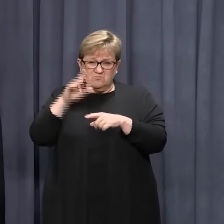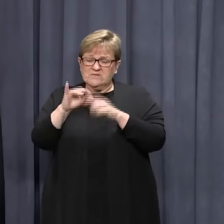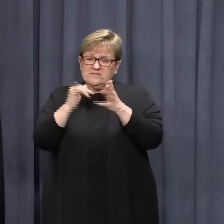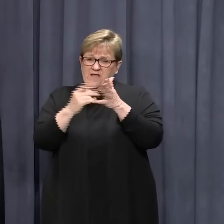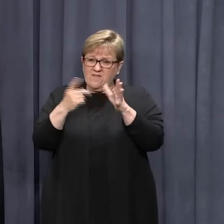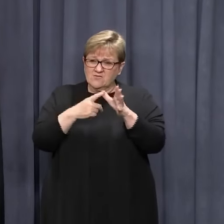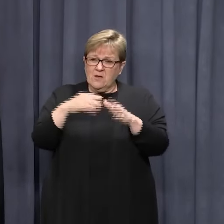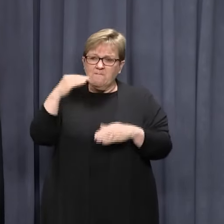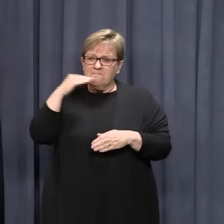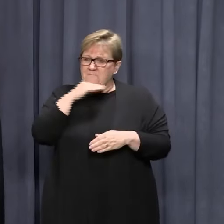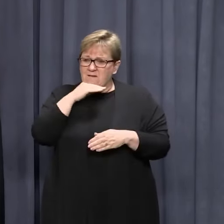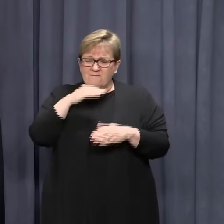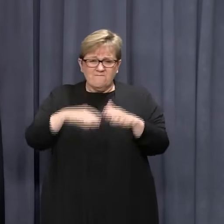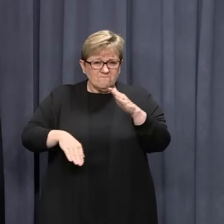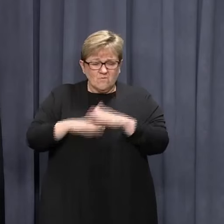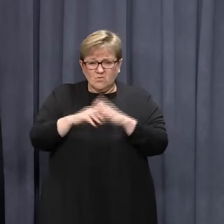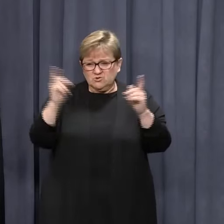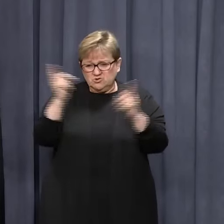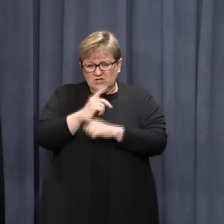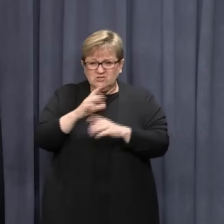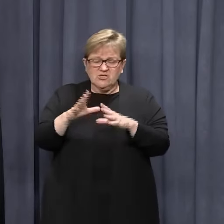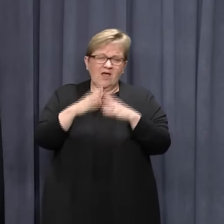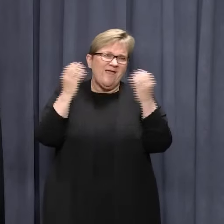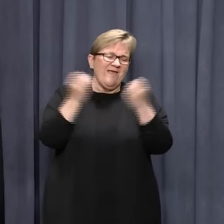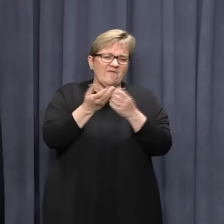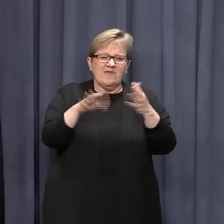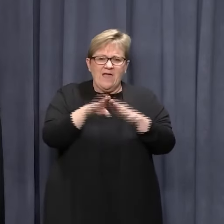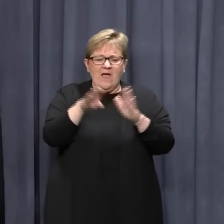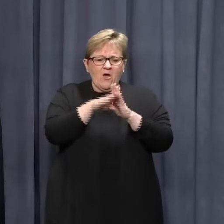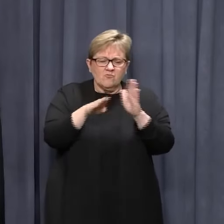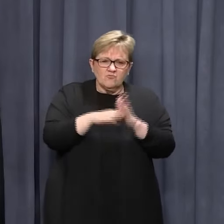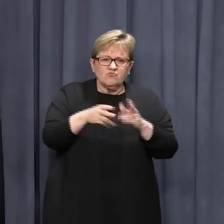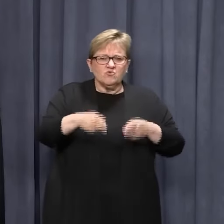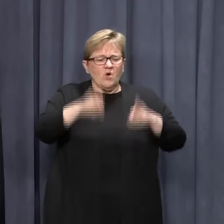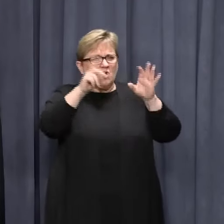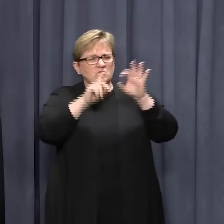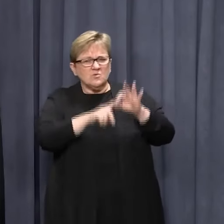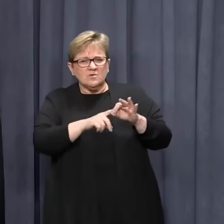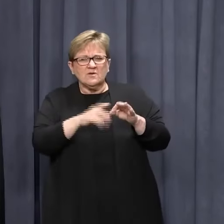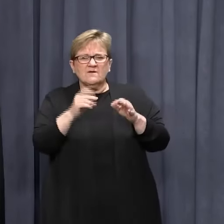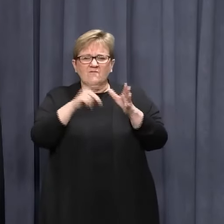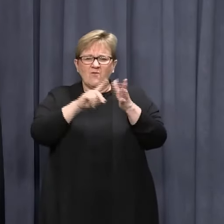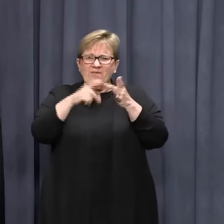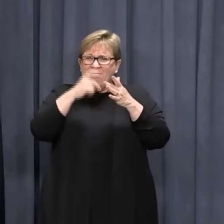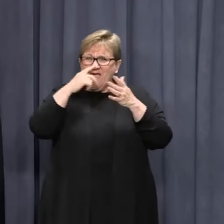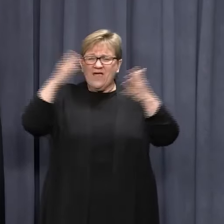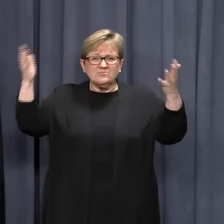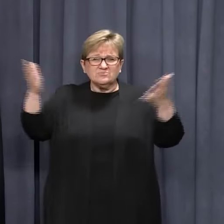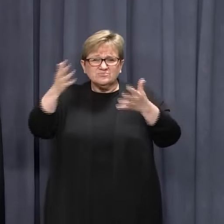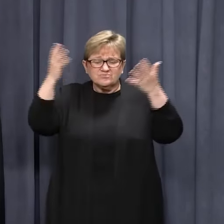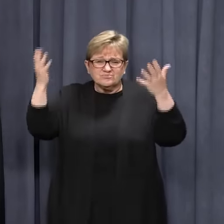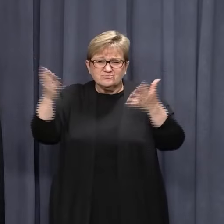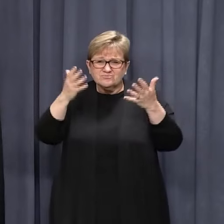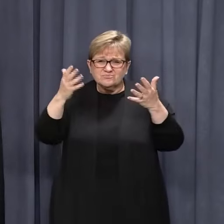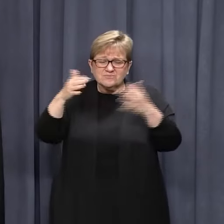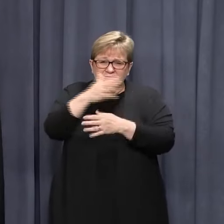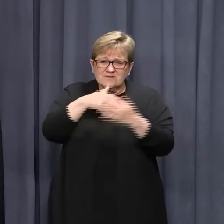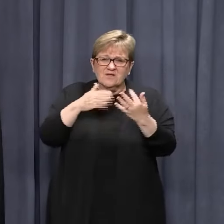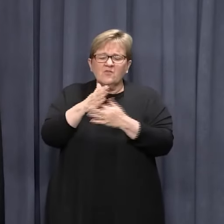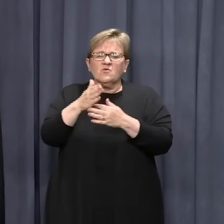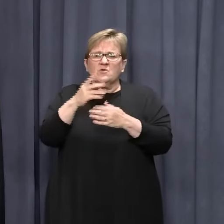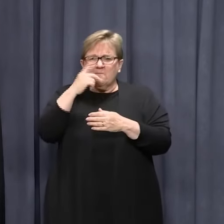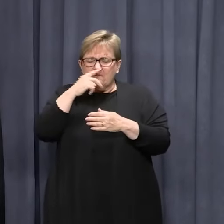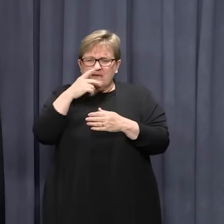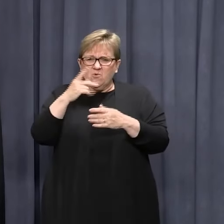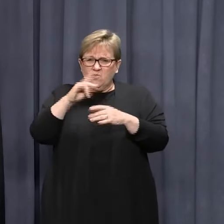and Melbourne completely overhauling how they conduct hotel quarantine from air ventilation to putting active